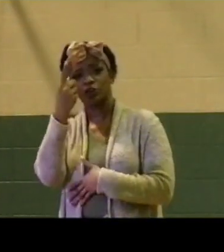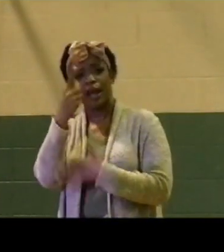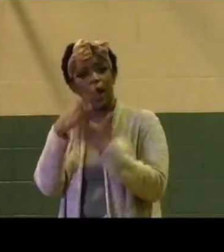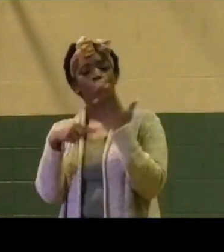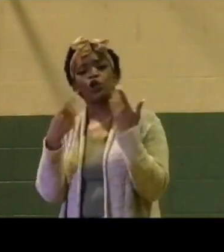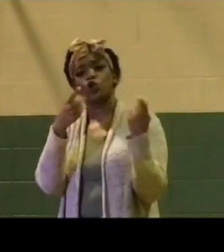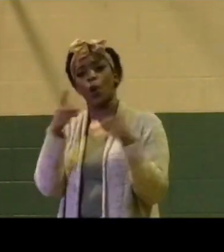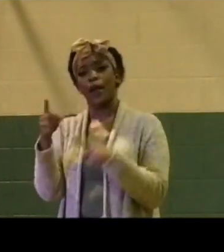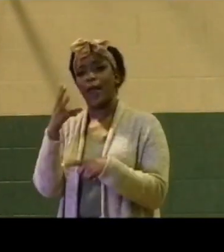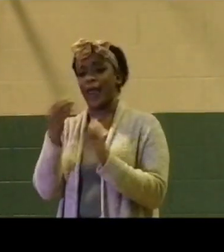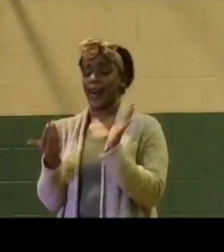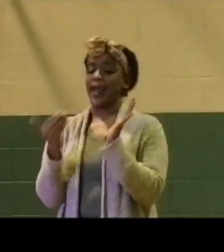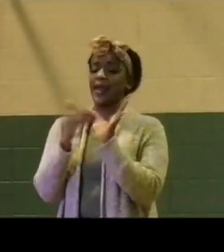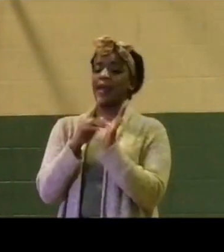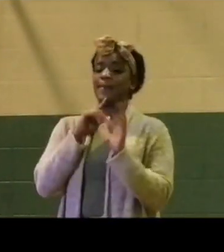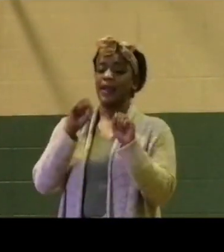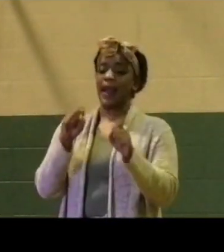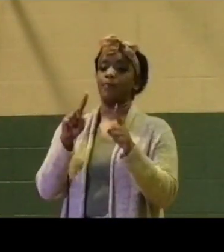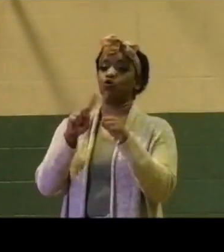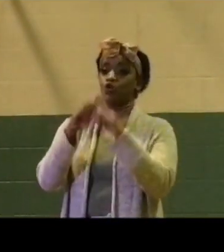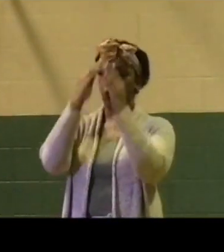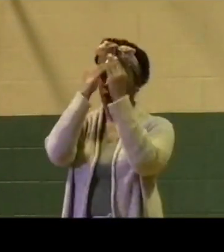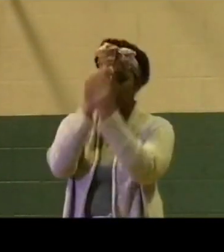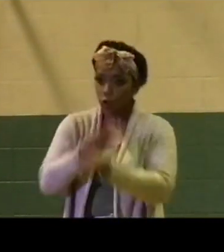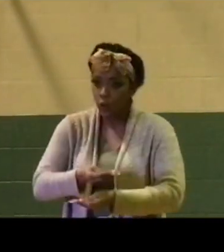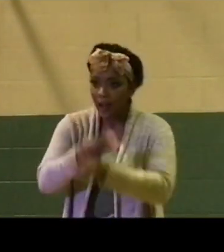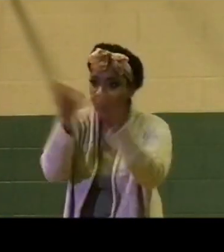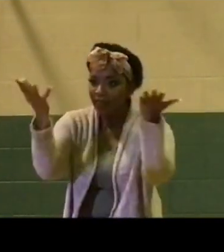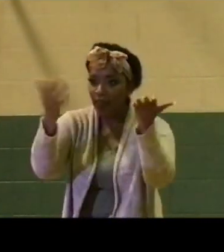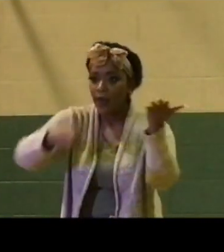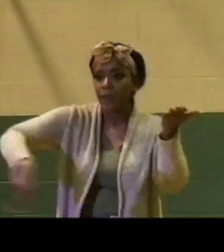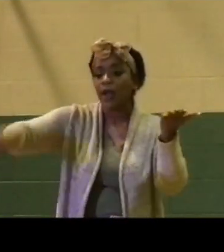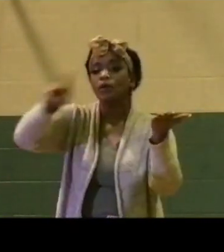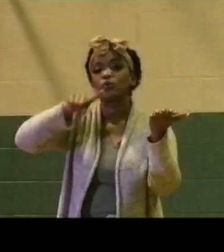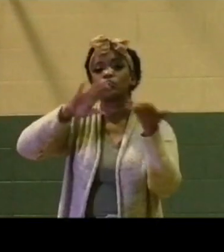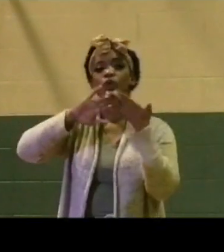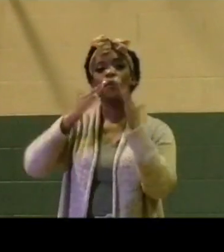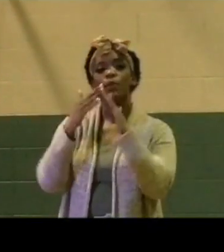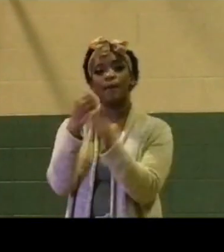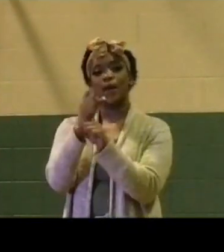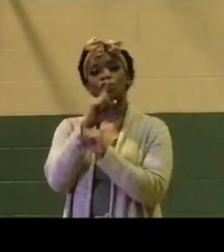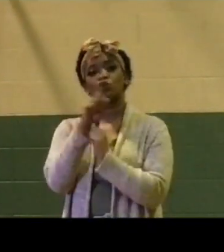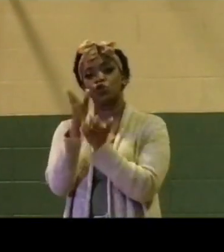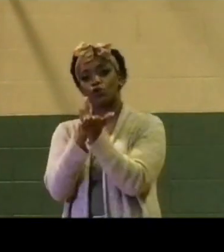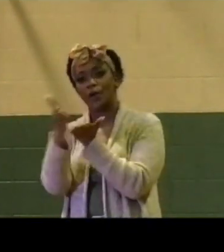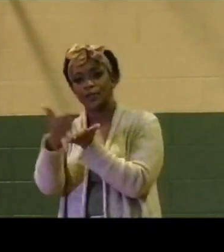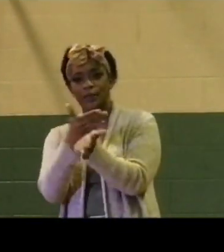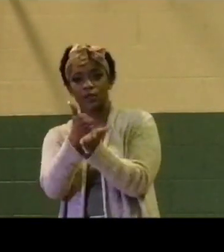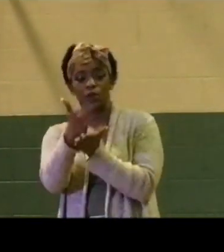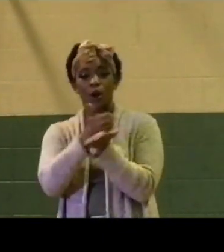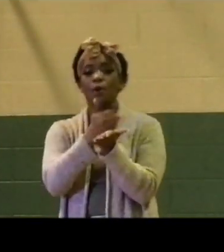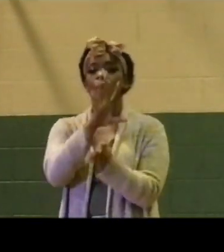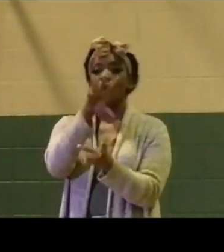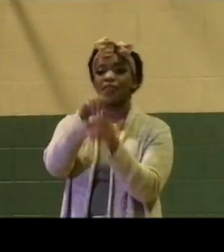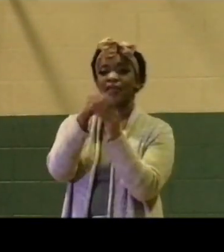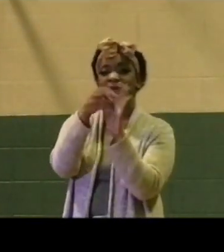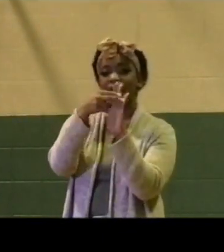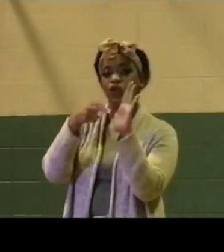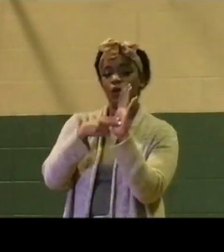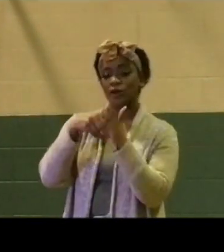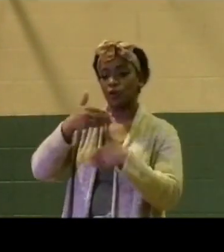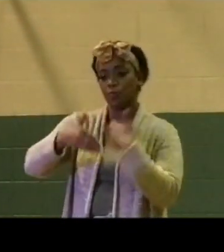being again able to communicate that back to the community. We need to make sure that there is transparency within the contracting process